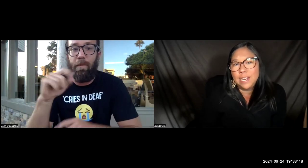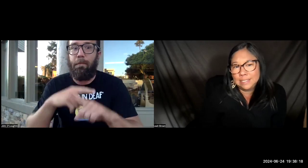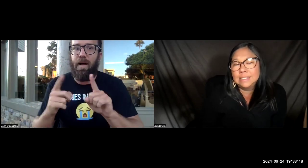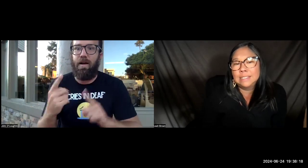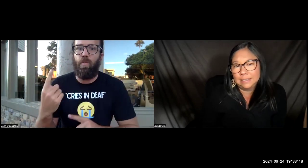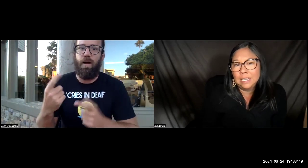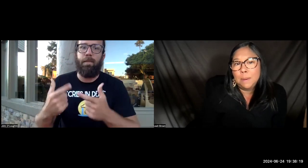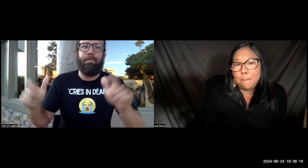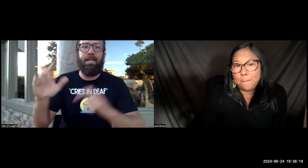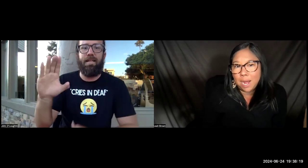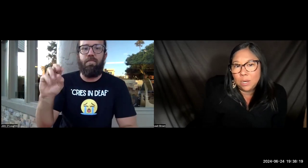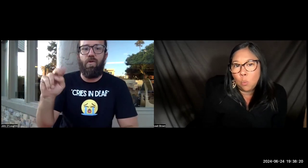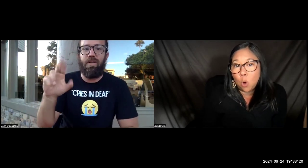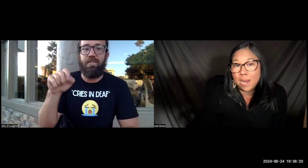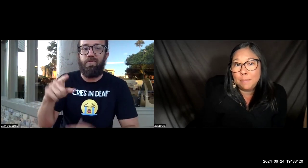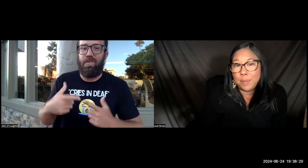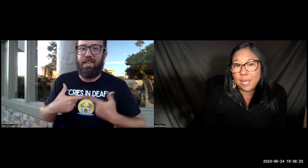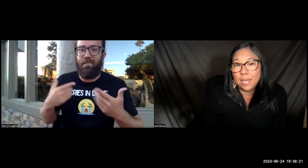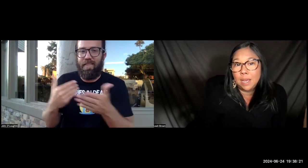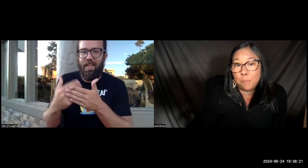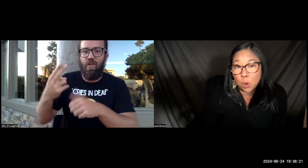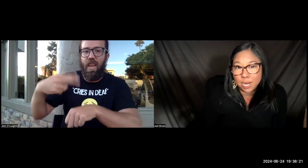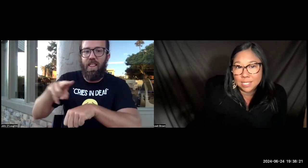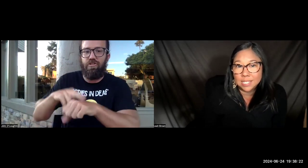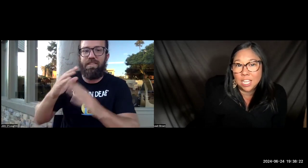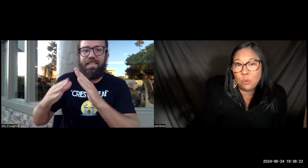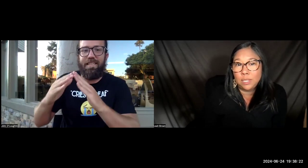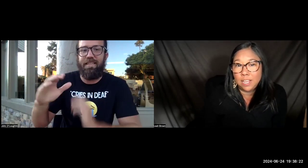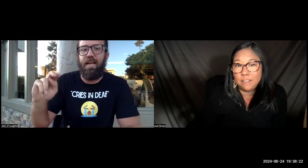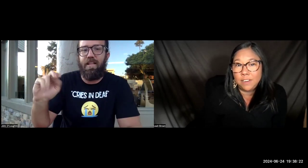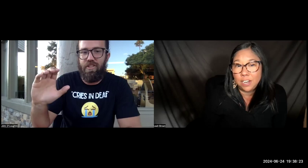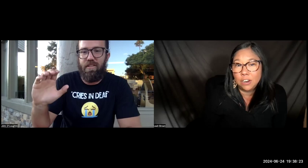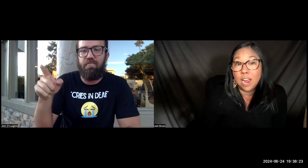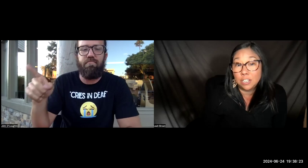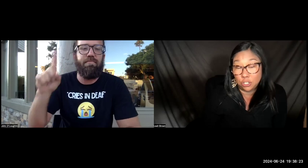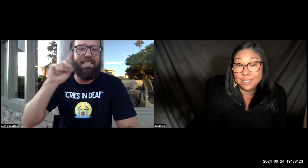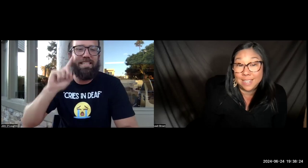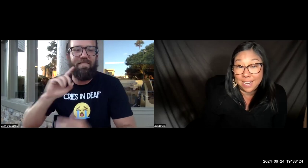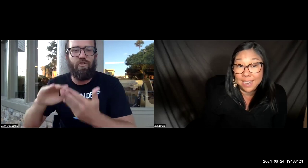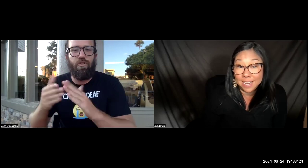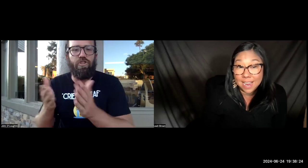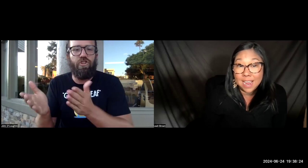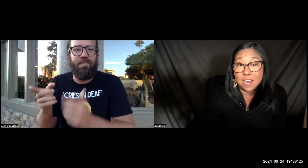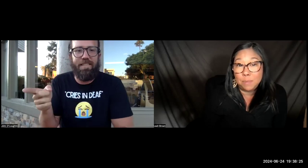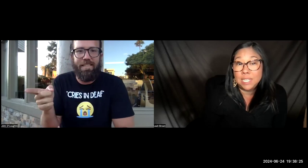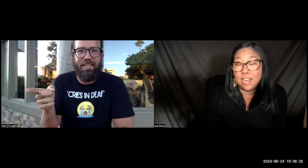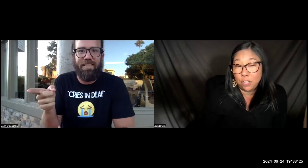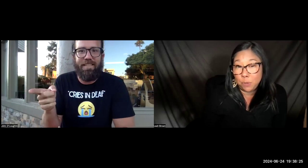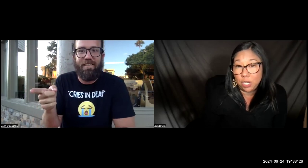but one big bonus is that you live near National City, and Deaf Community